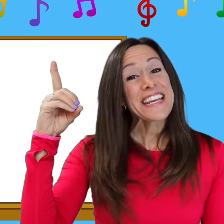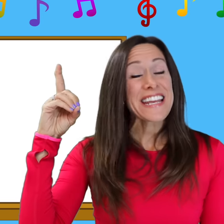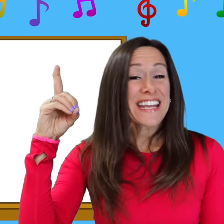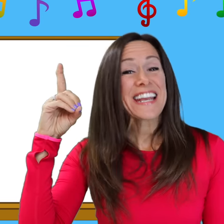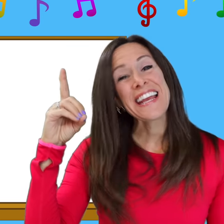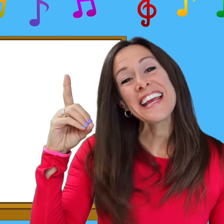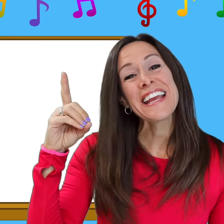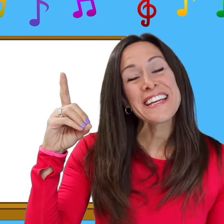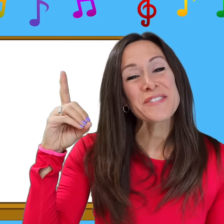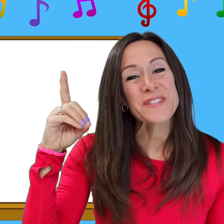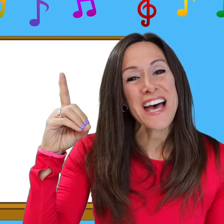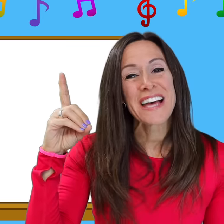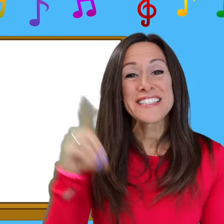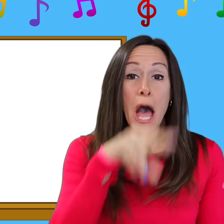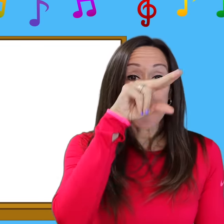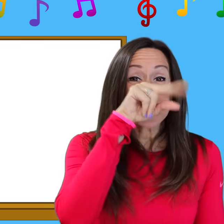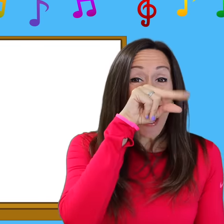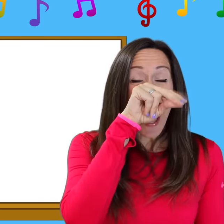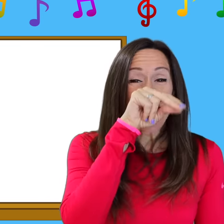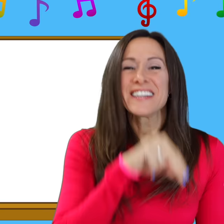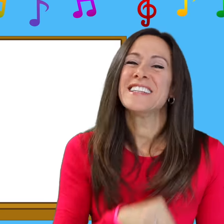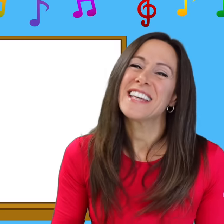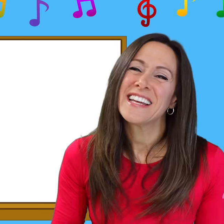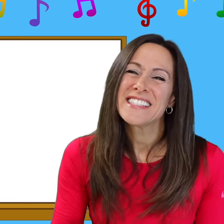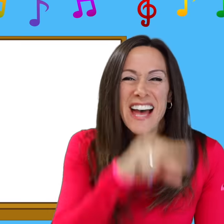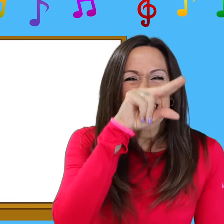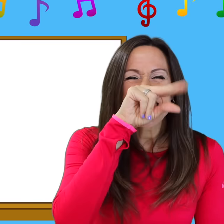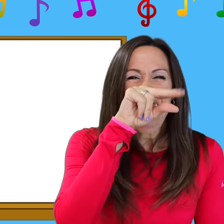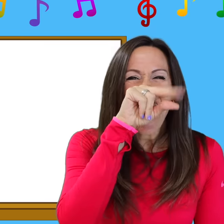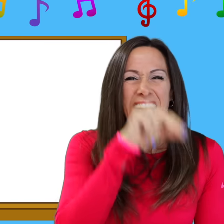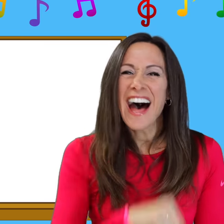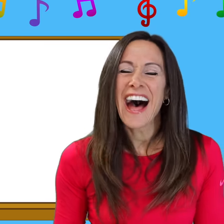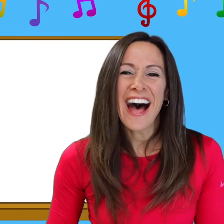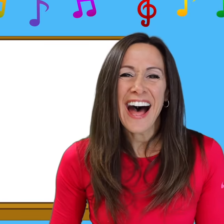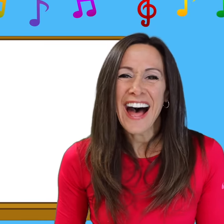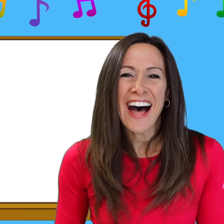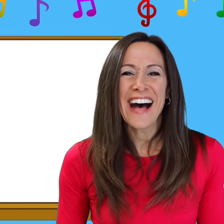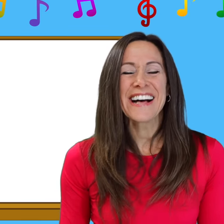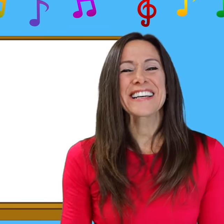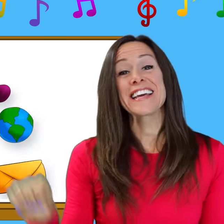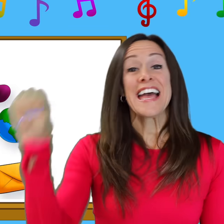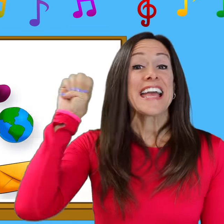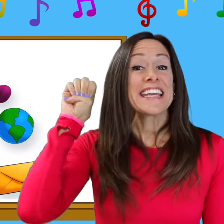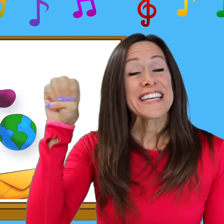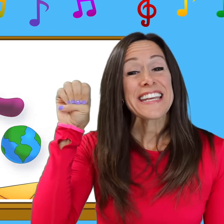is for d-d-doc, d-d-doc E